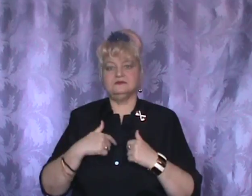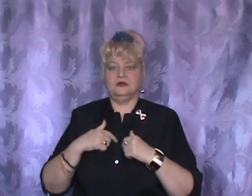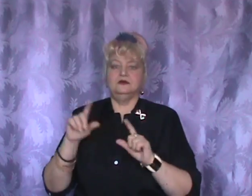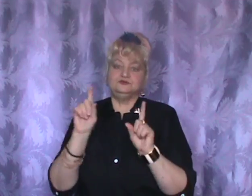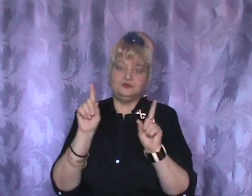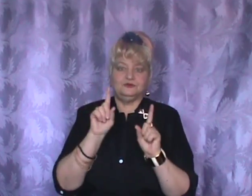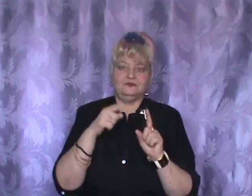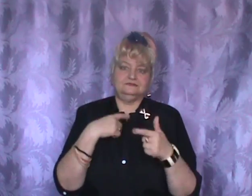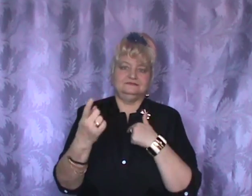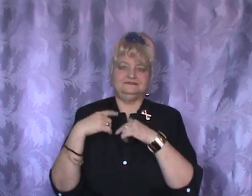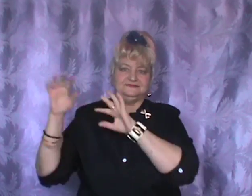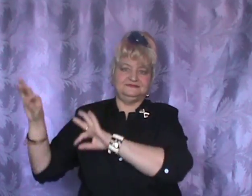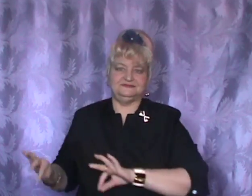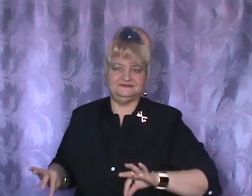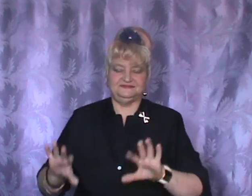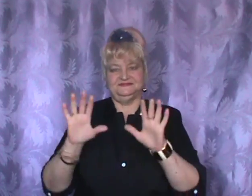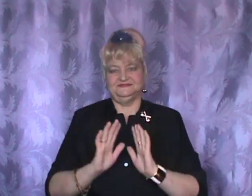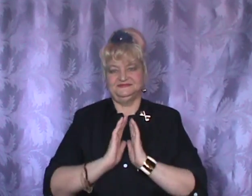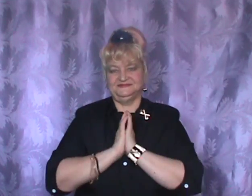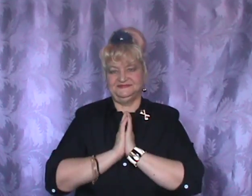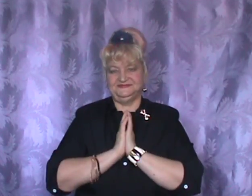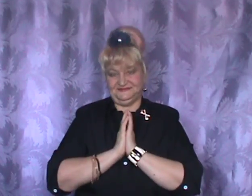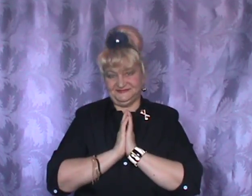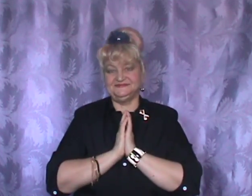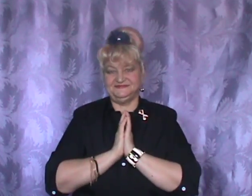Do that Do the